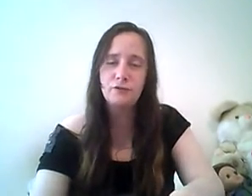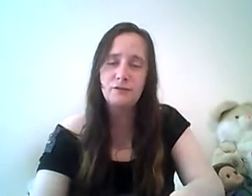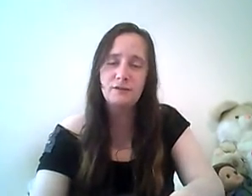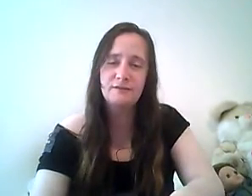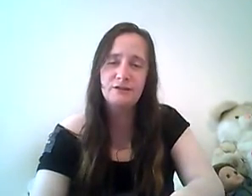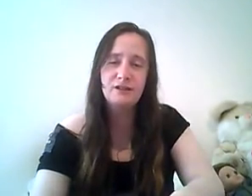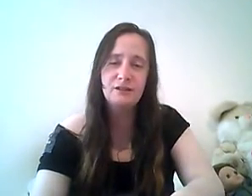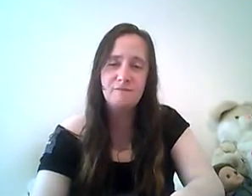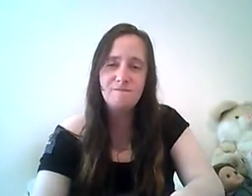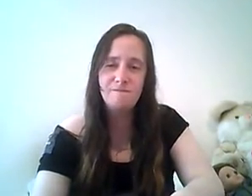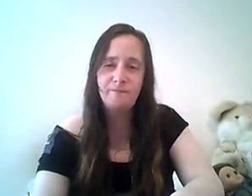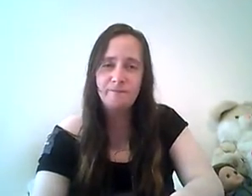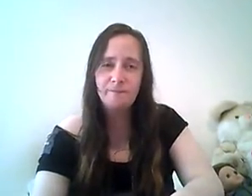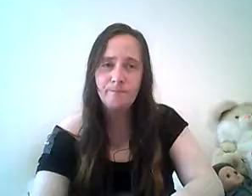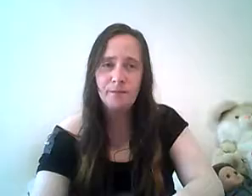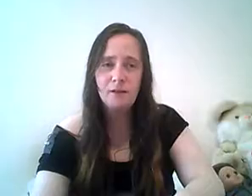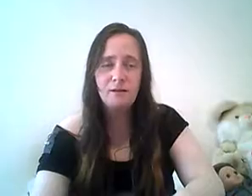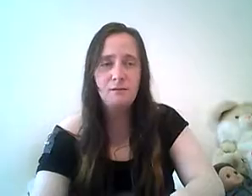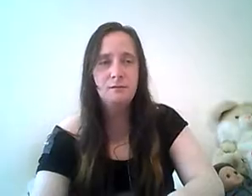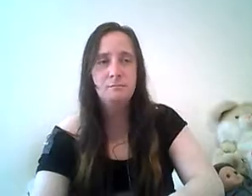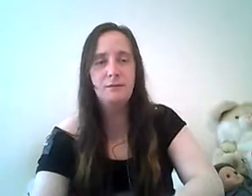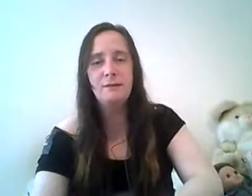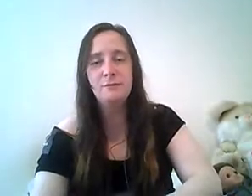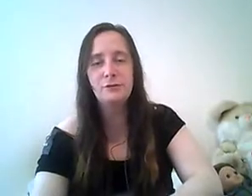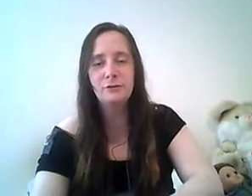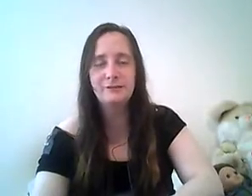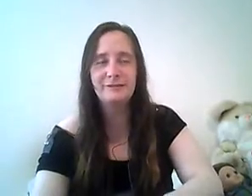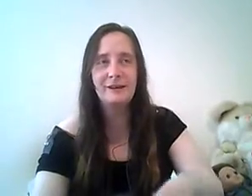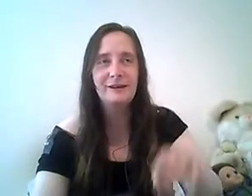at the teacher but then we saw stan